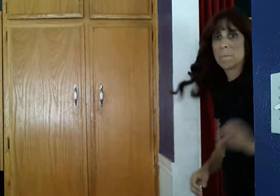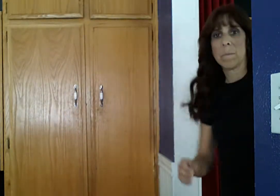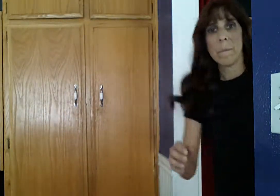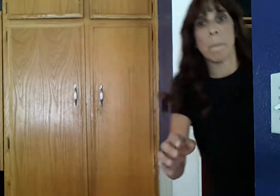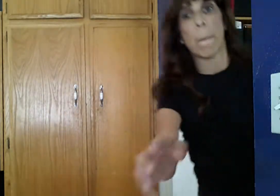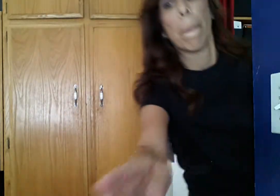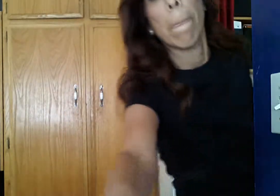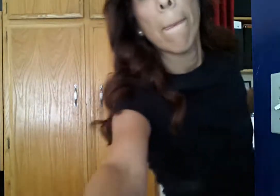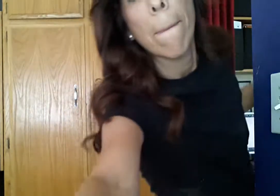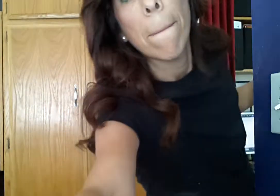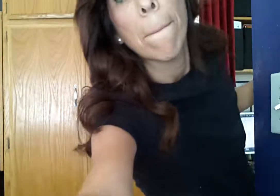It's Okay. I